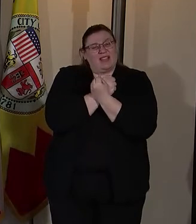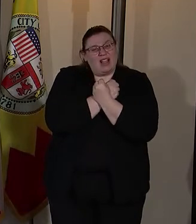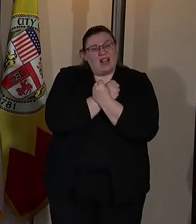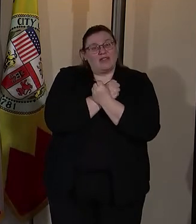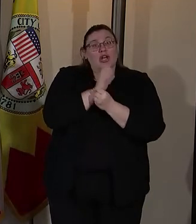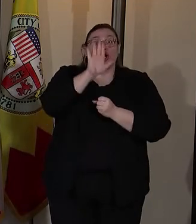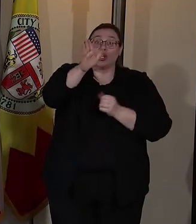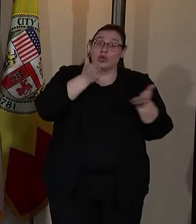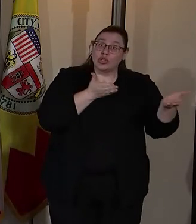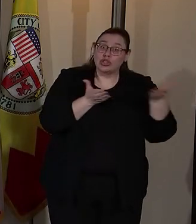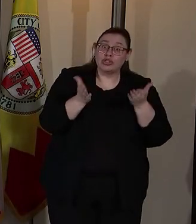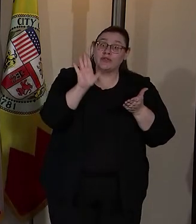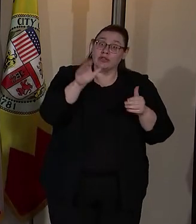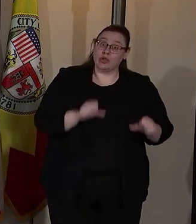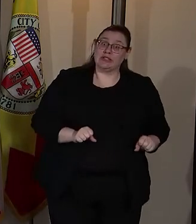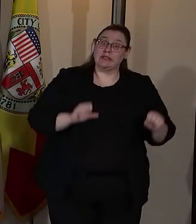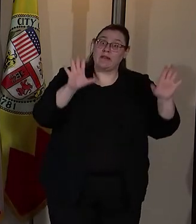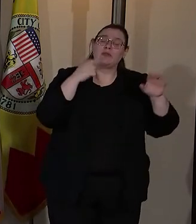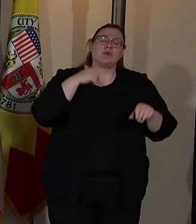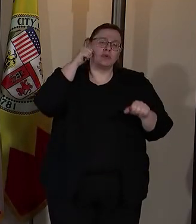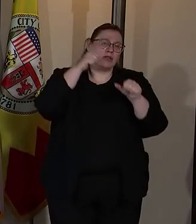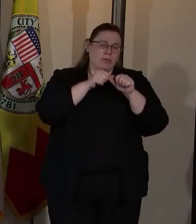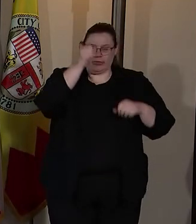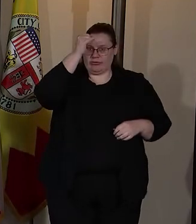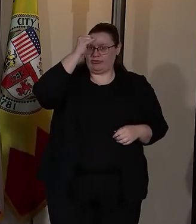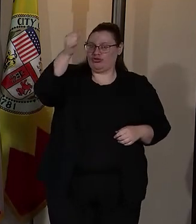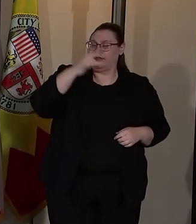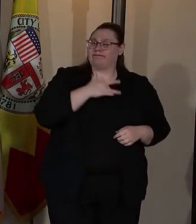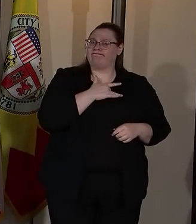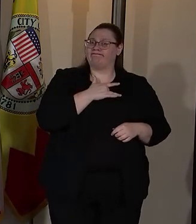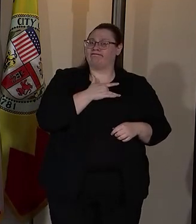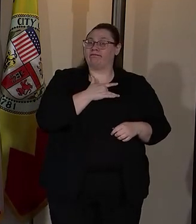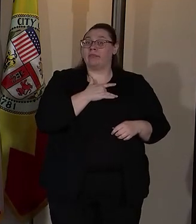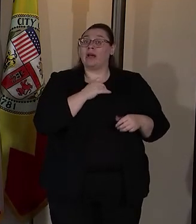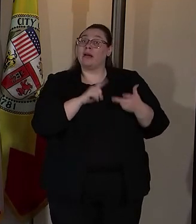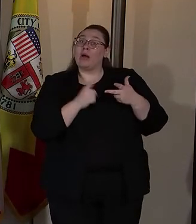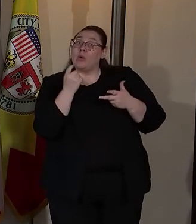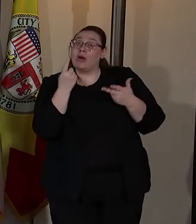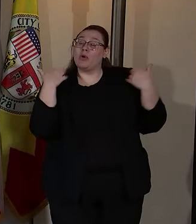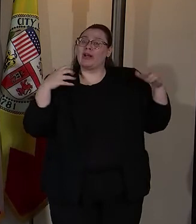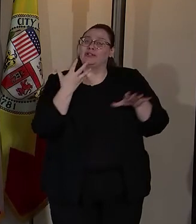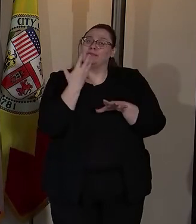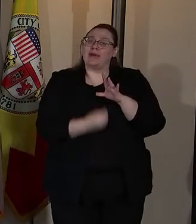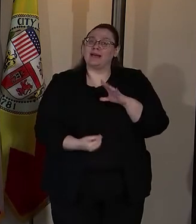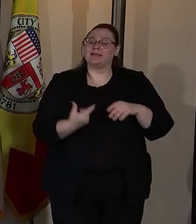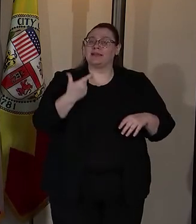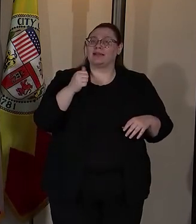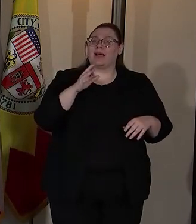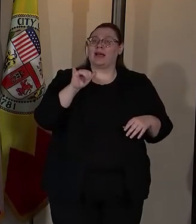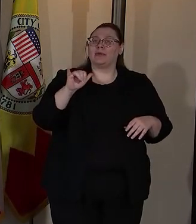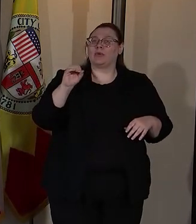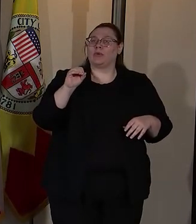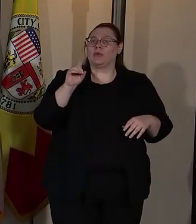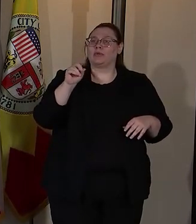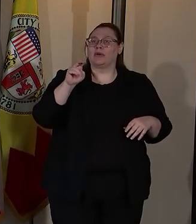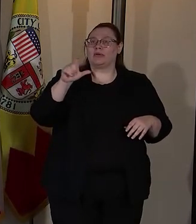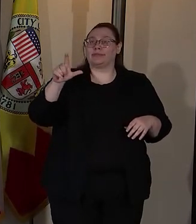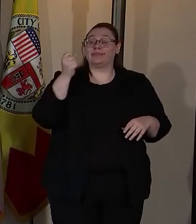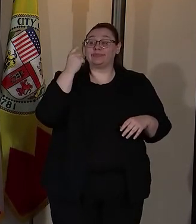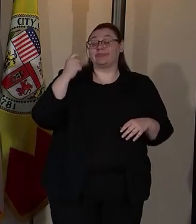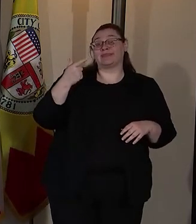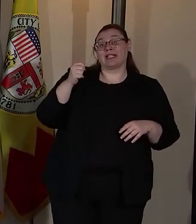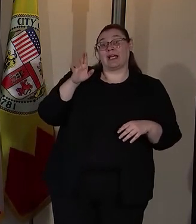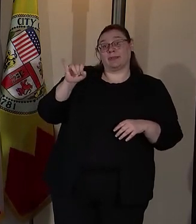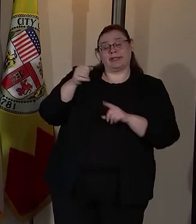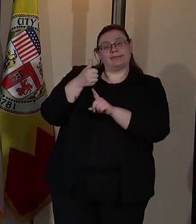will never be forgotten. And we lost one more angel Gabby O'Donnell. Gabby was